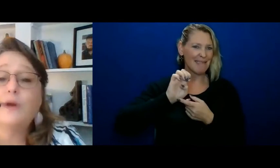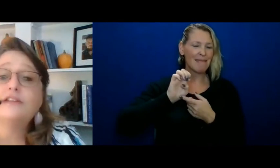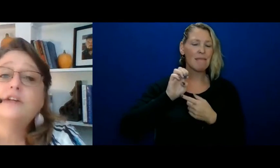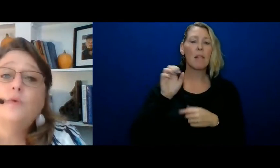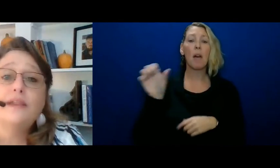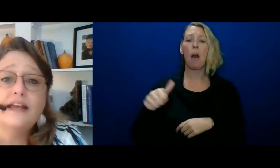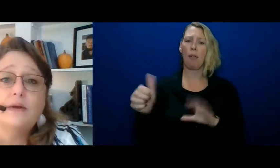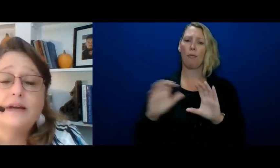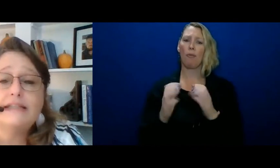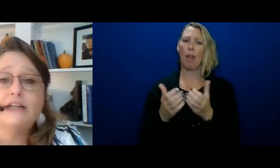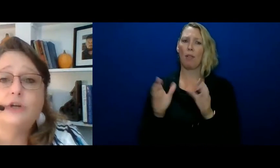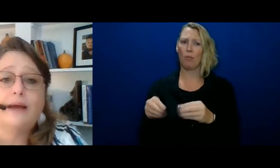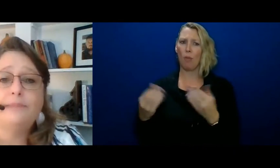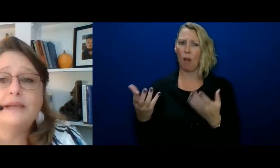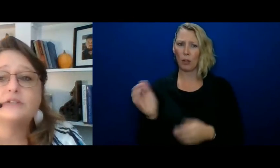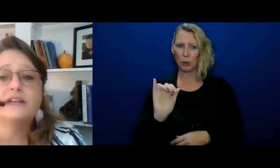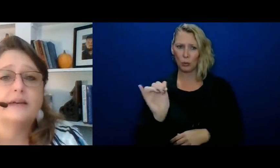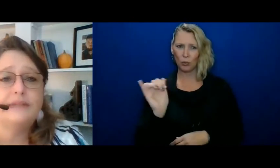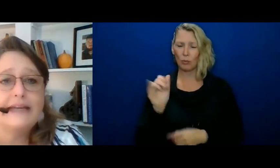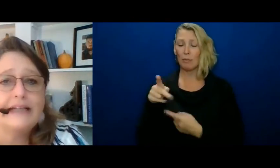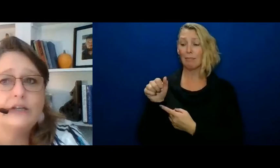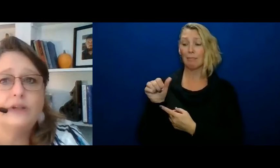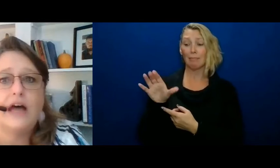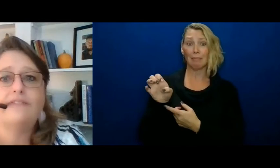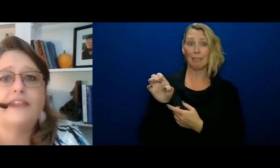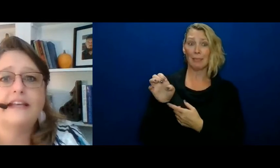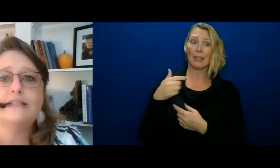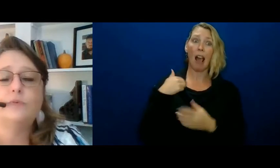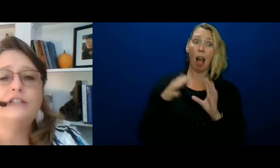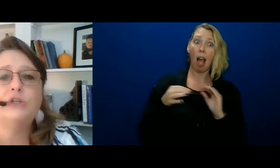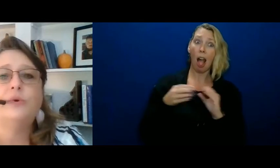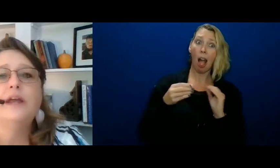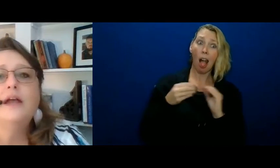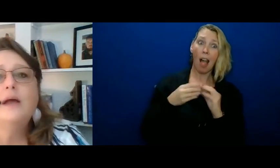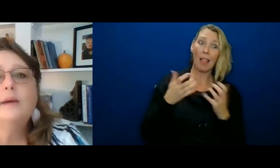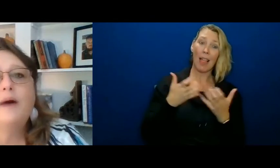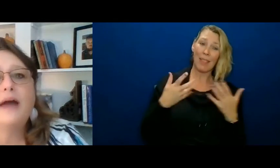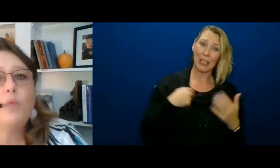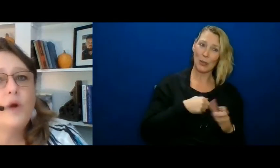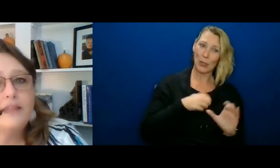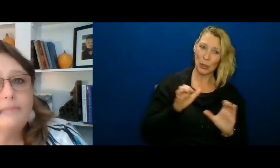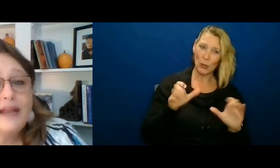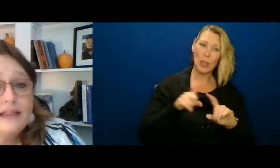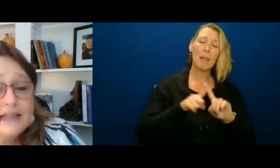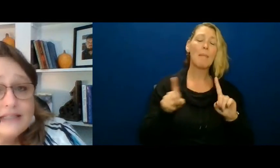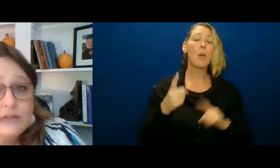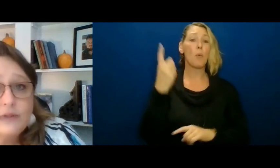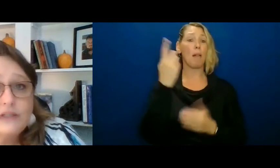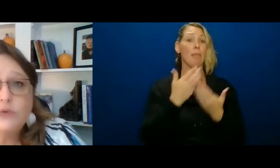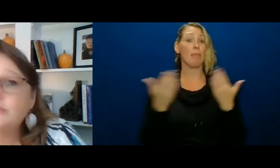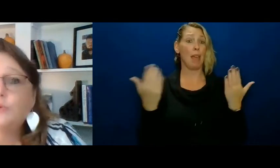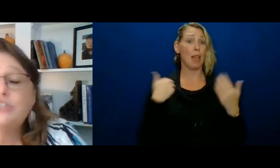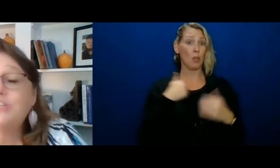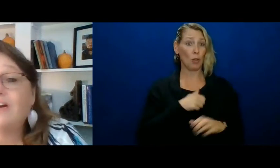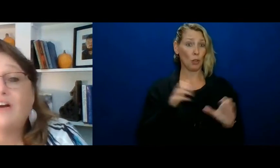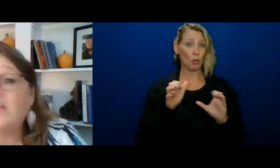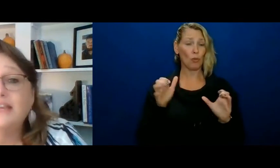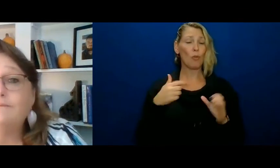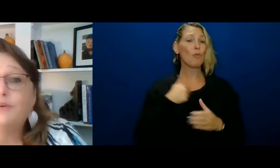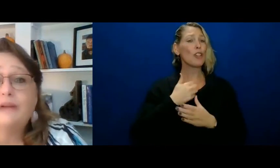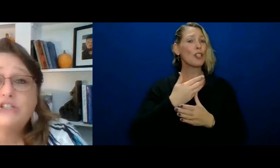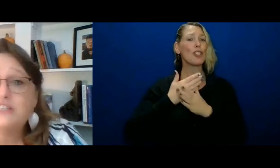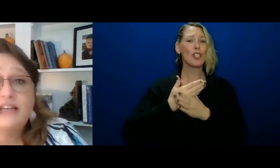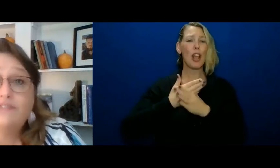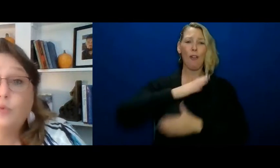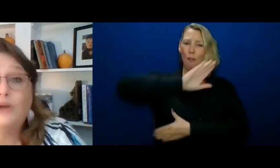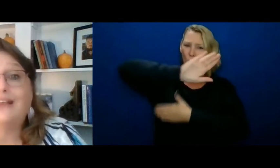offered as well so one thing i want to tell you about peace because i've been telling you a lot of things that we do but one of the main things that we do is we share all